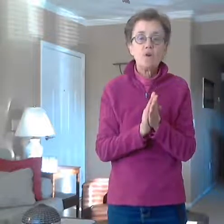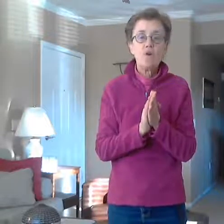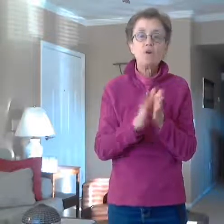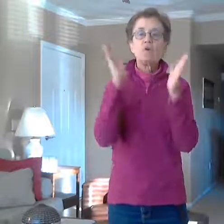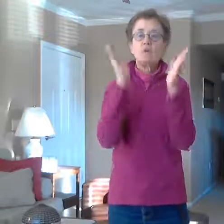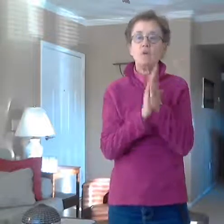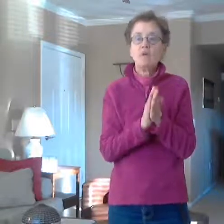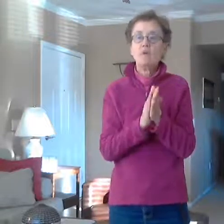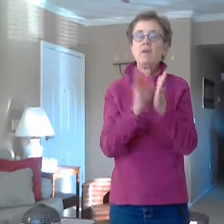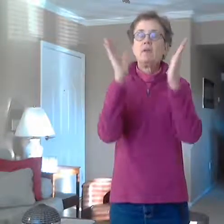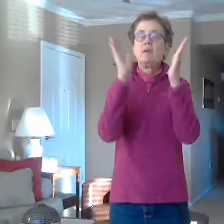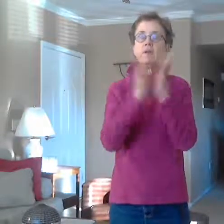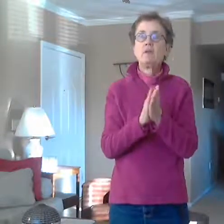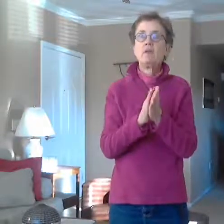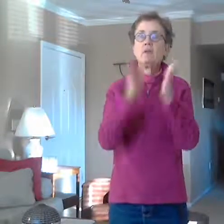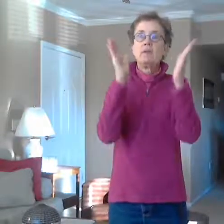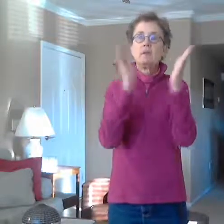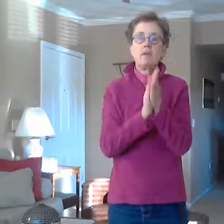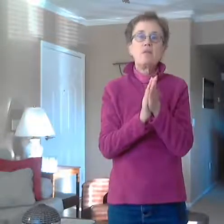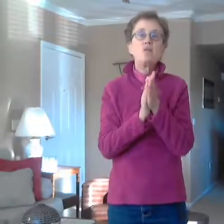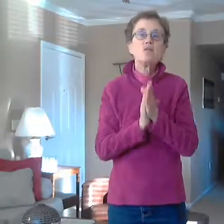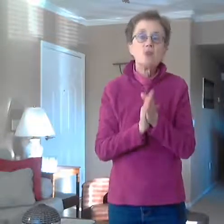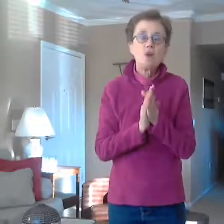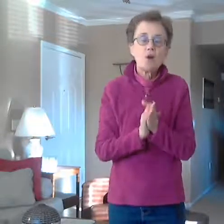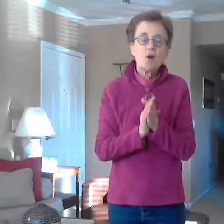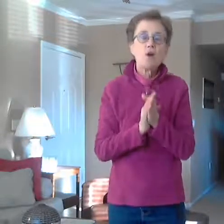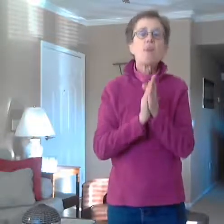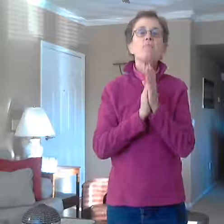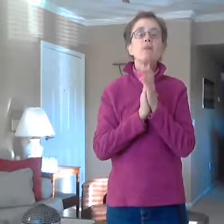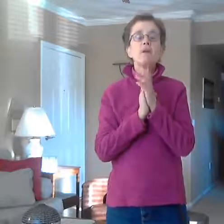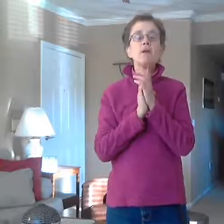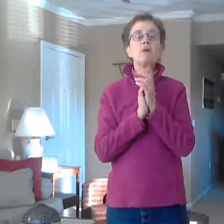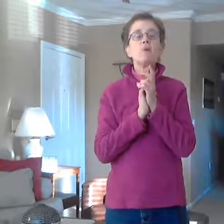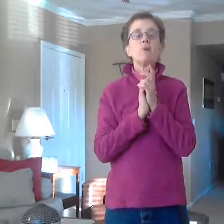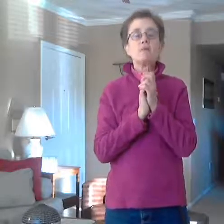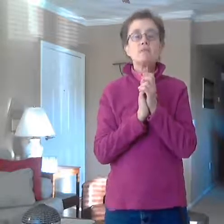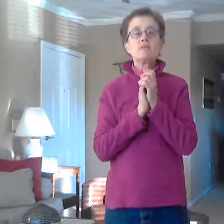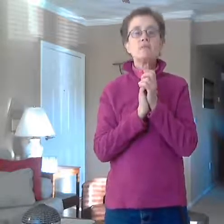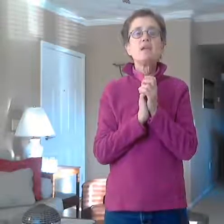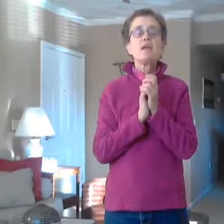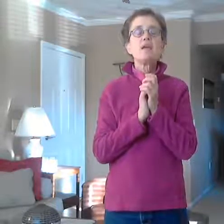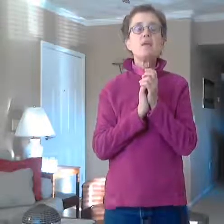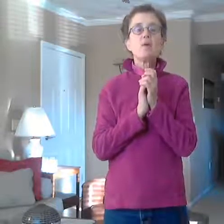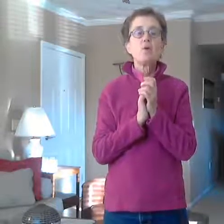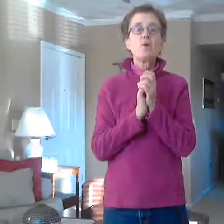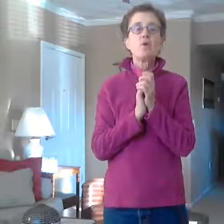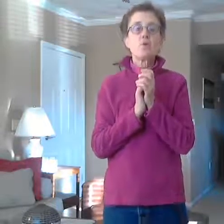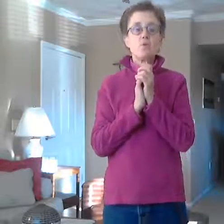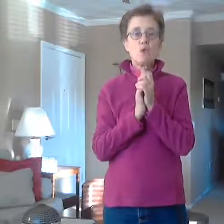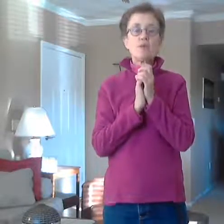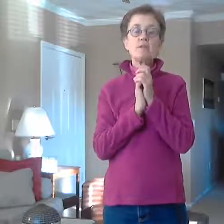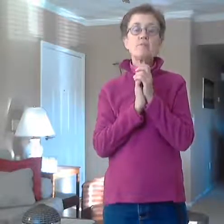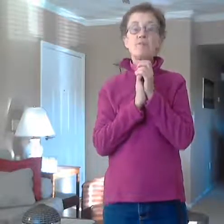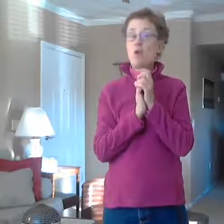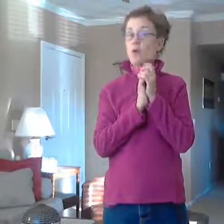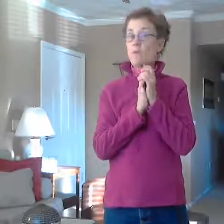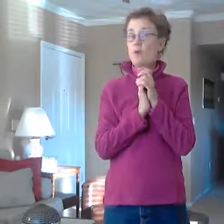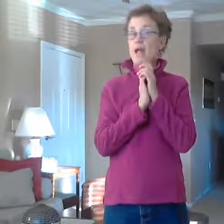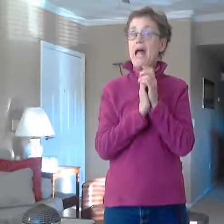-o and bingo was his name oh there was a farmer had